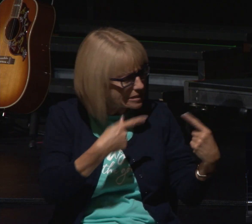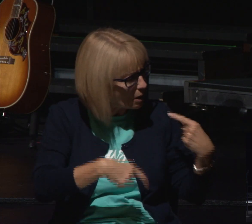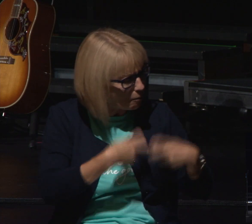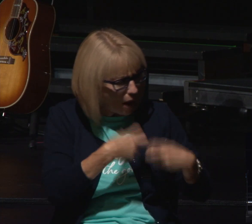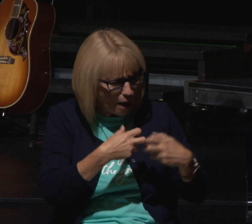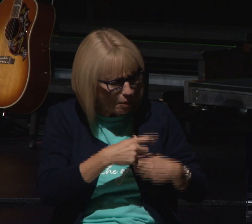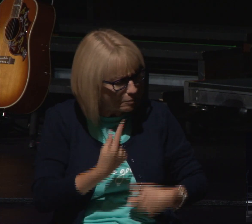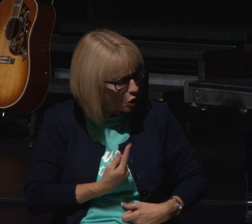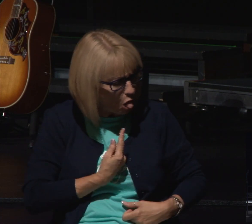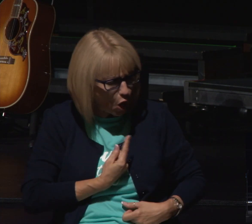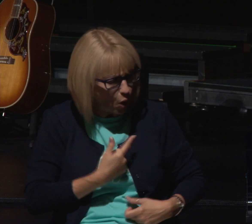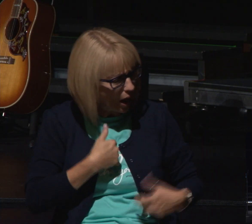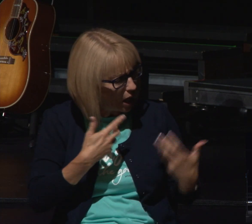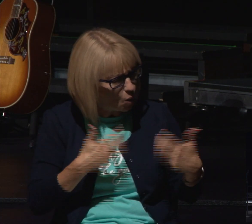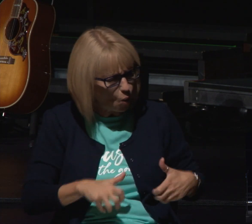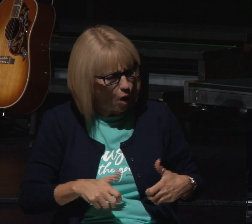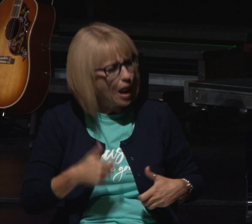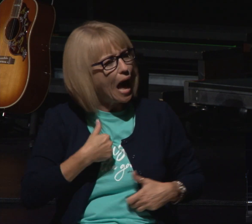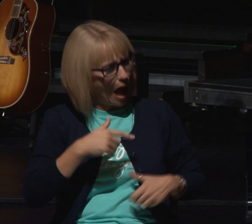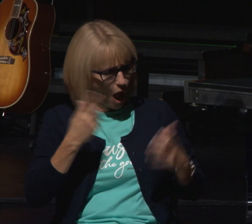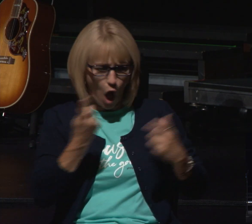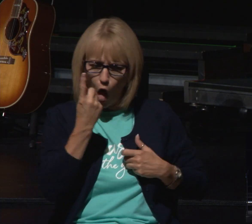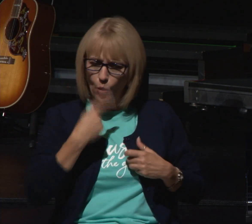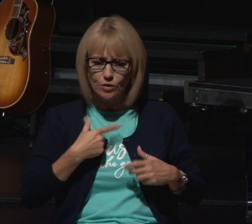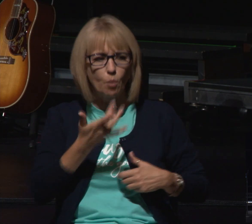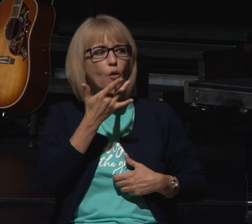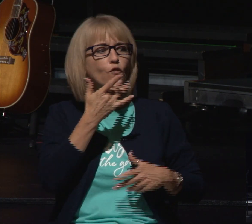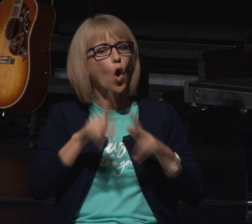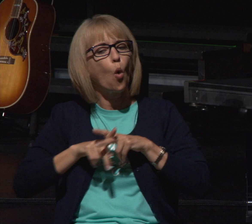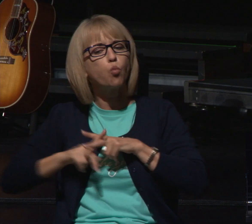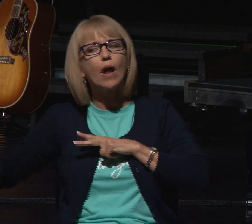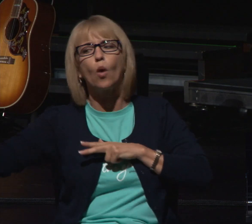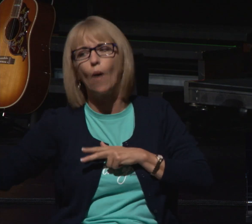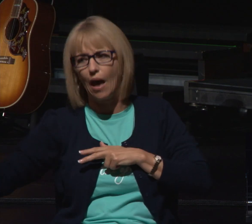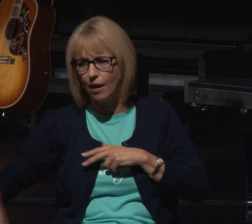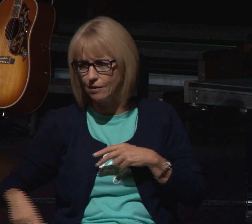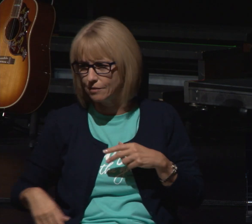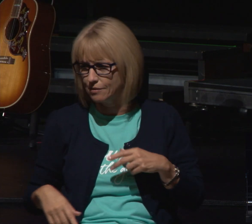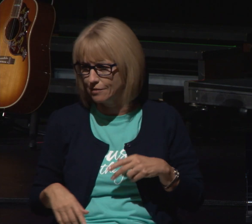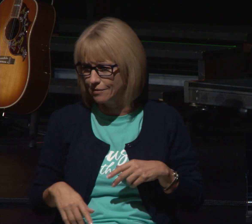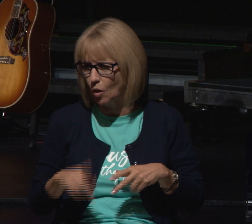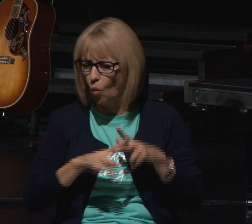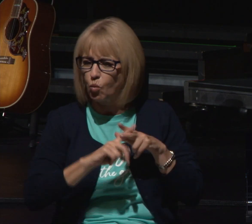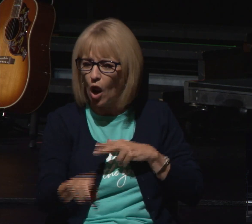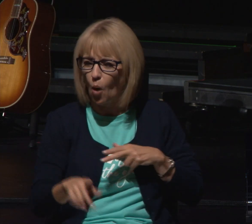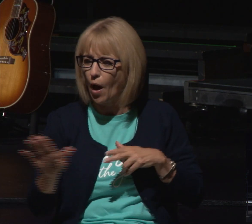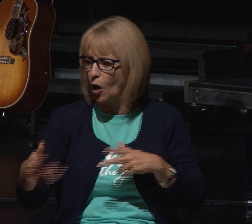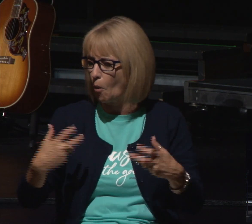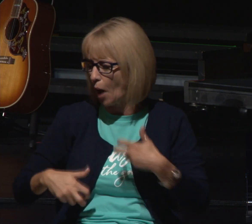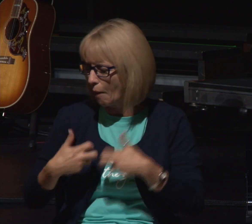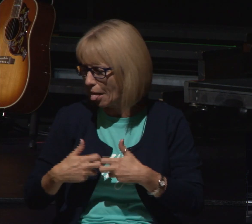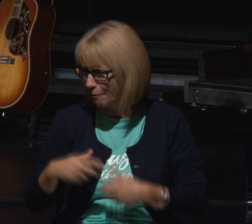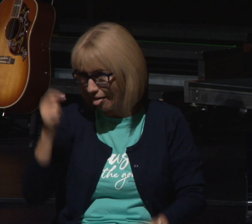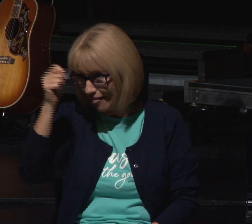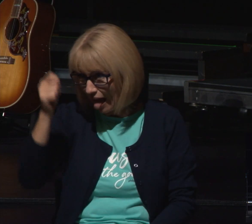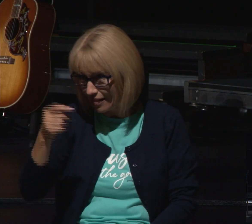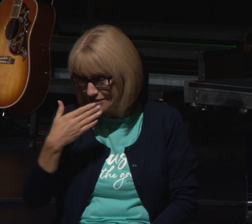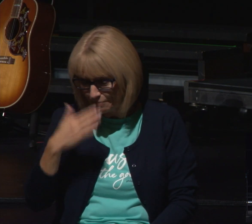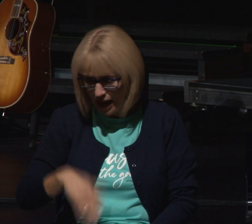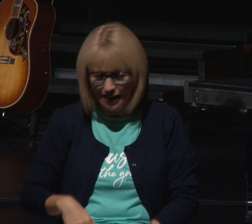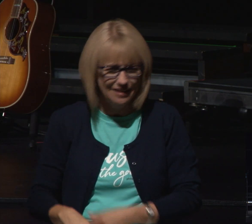is so big or complicated that it can't be ran away from that's kind of nice but it doesn't work